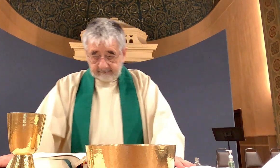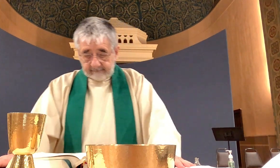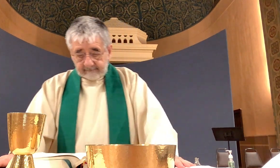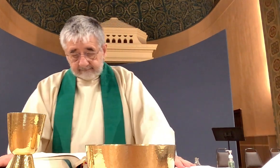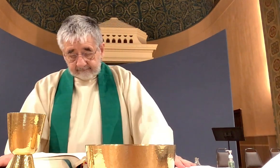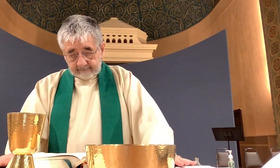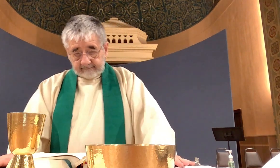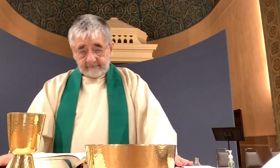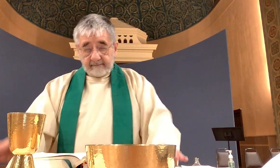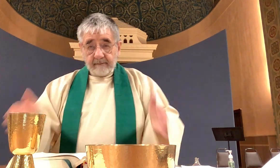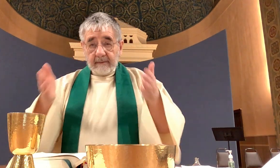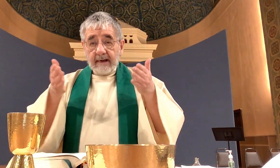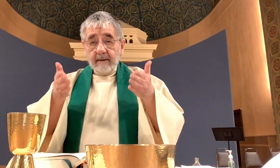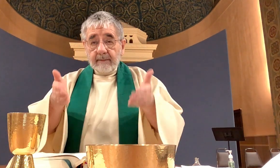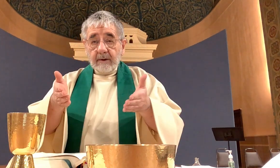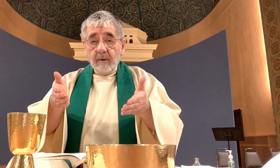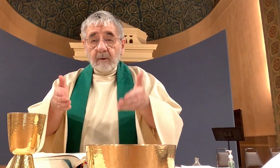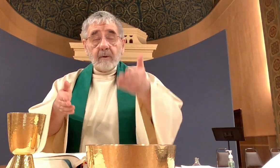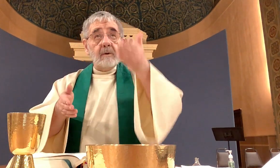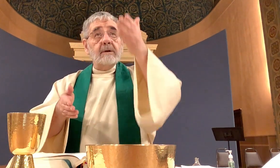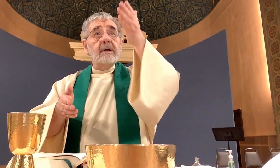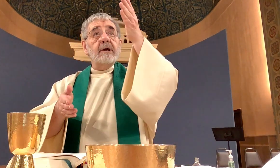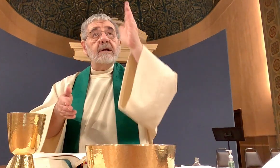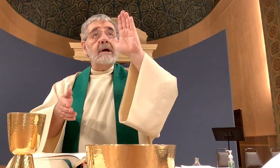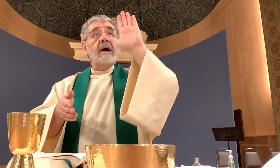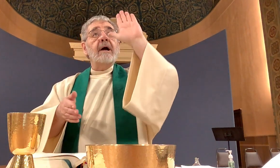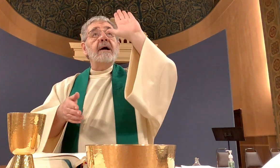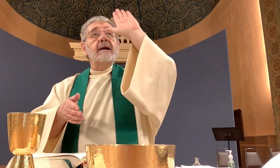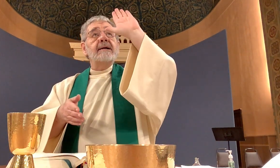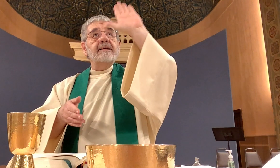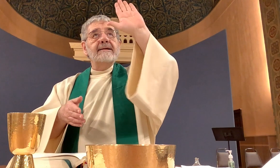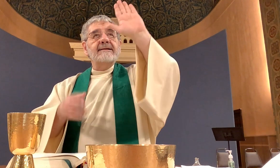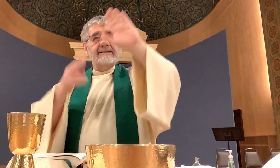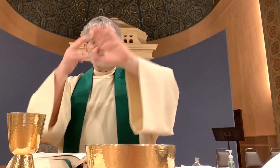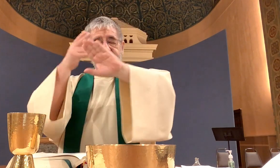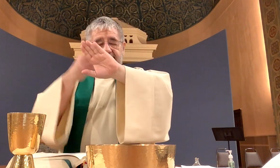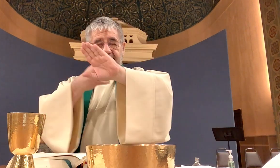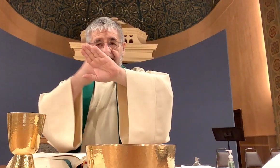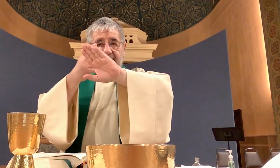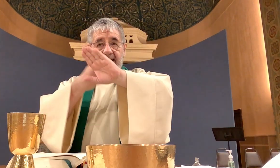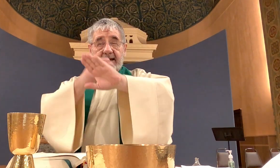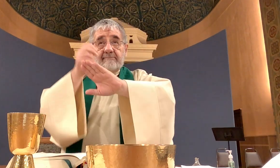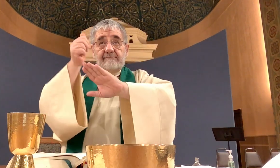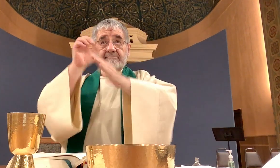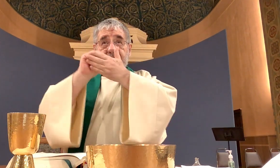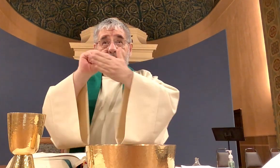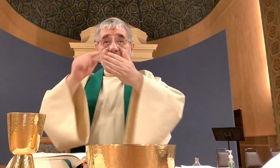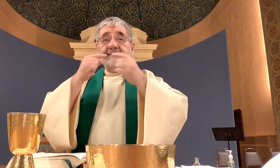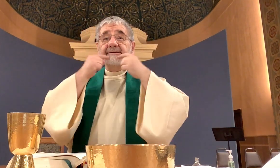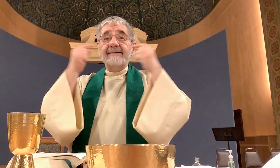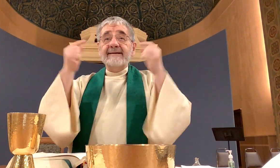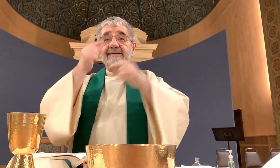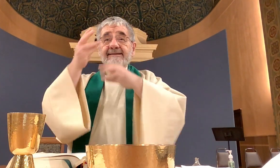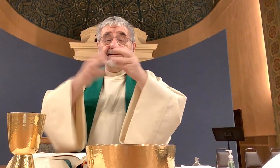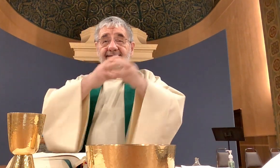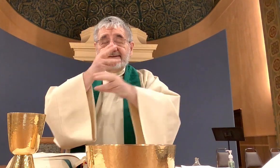behold the lamb of god behold him who takes away the sins of the world